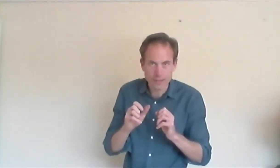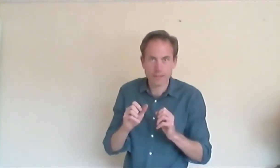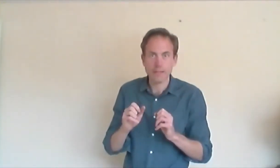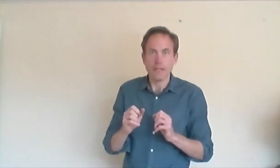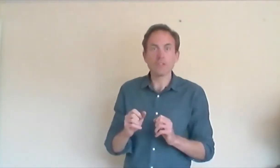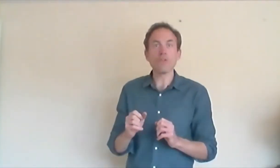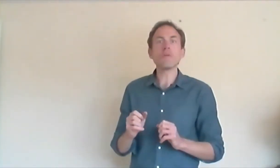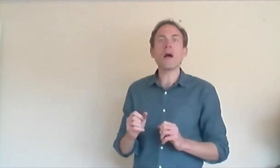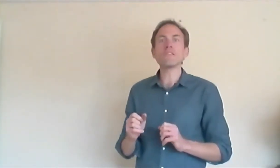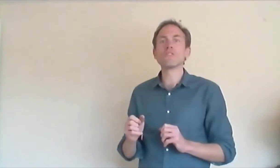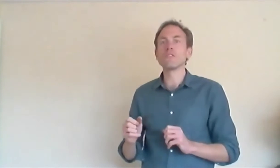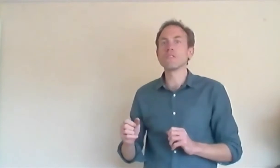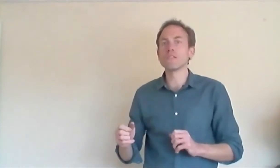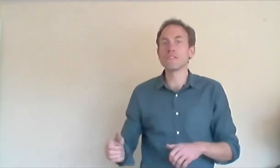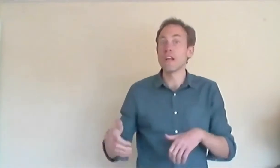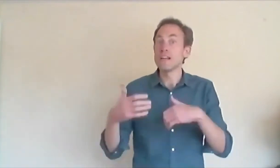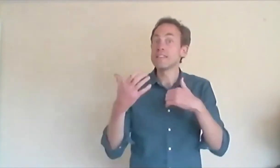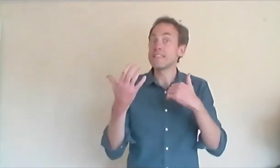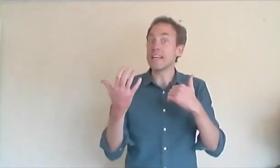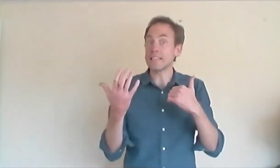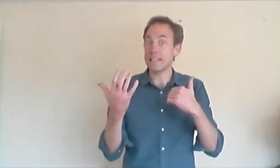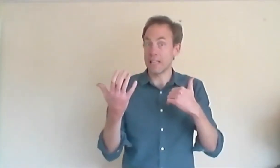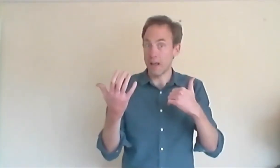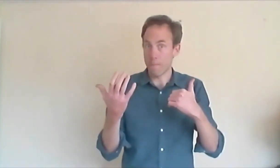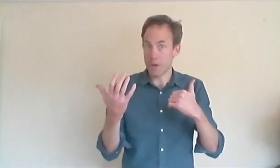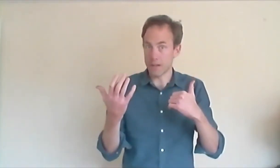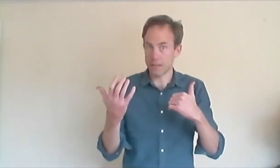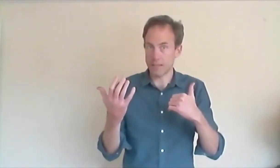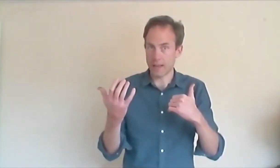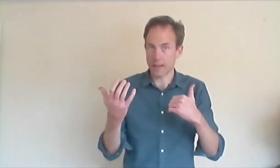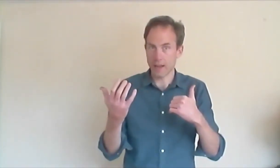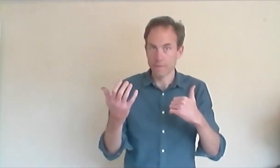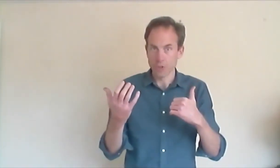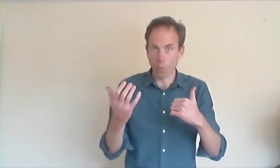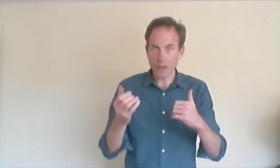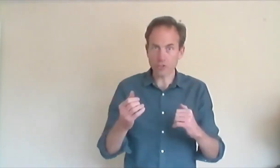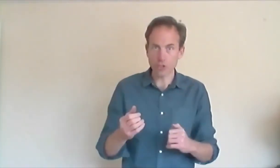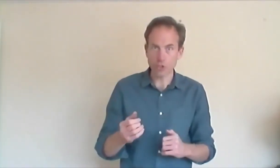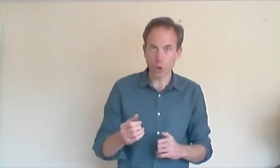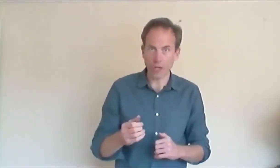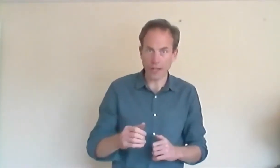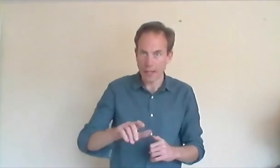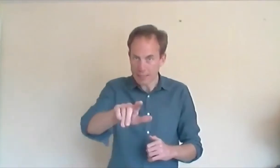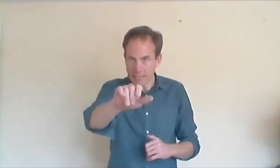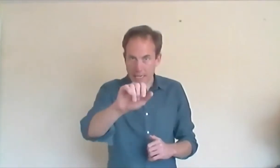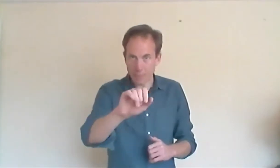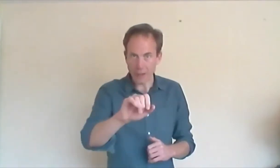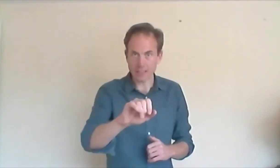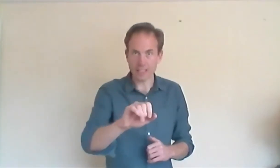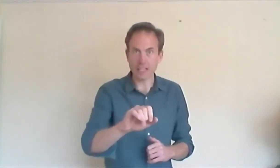And on Rapunzel's sixth birthday, the witch took her deep into the